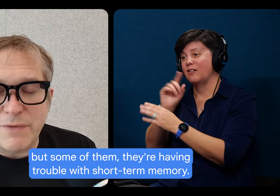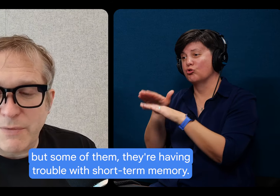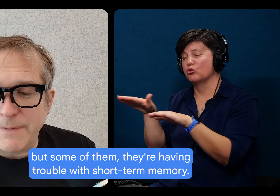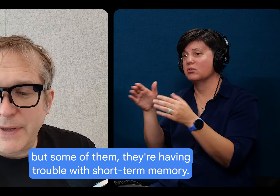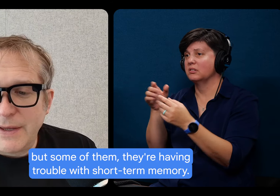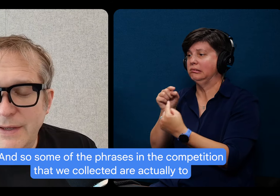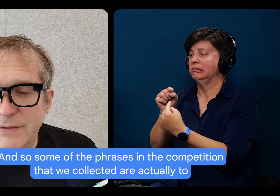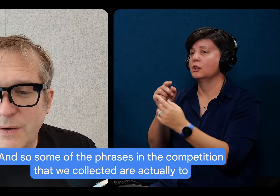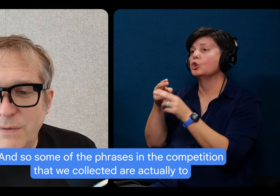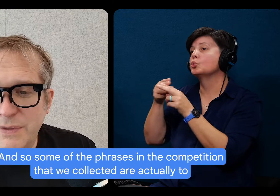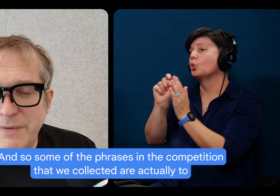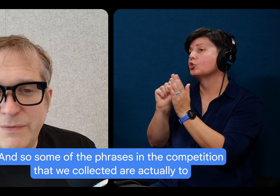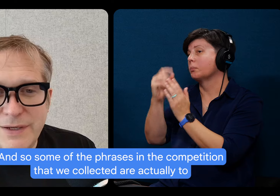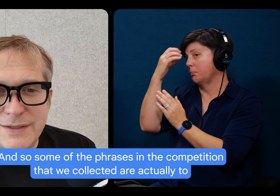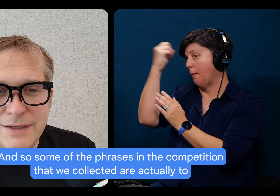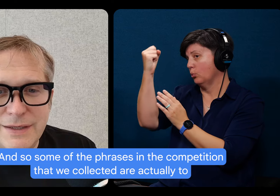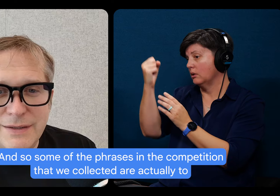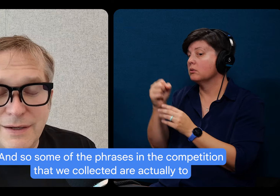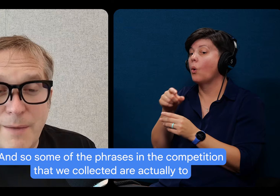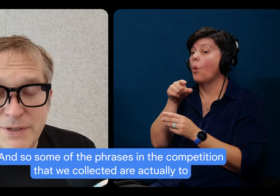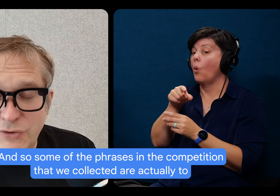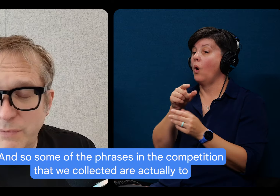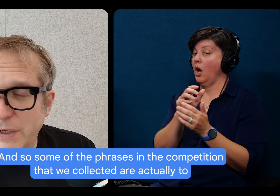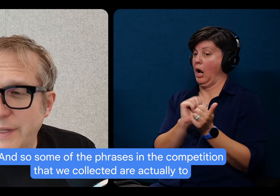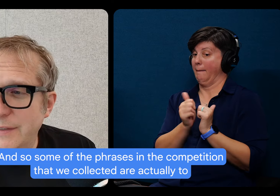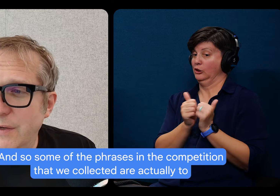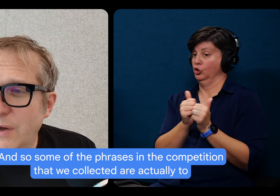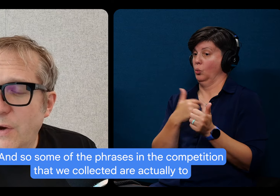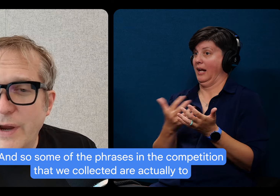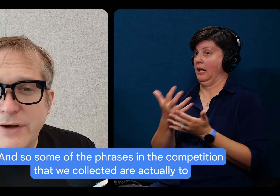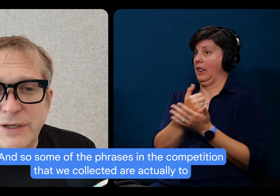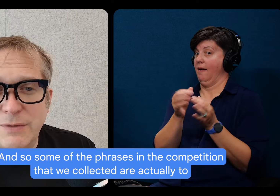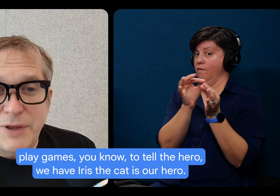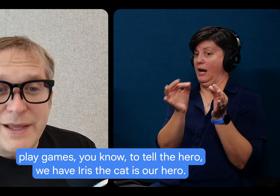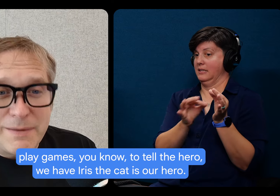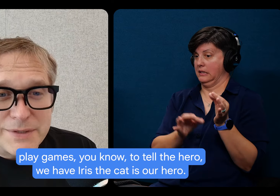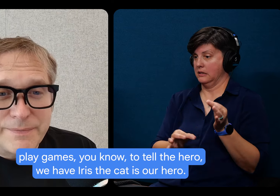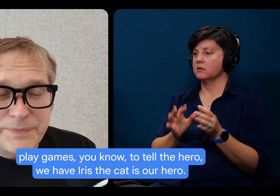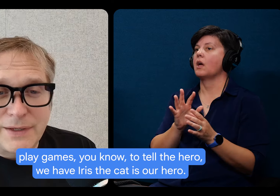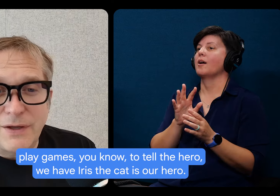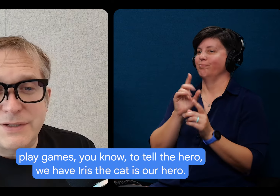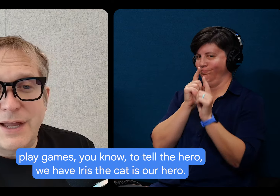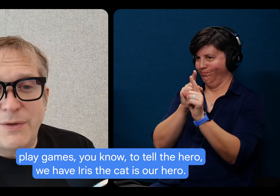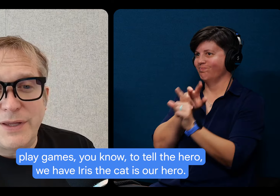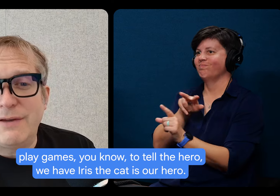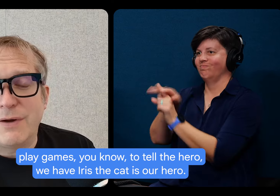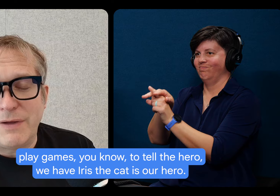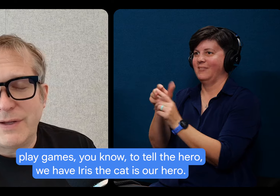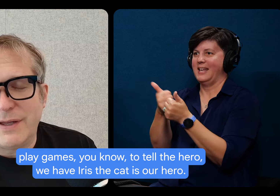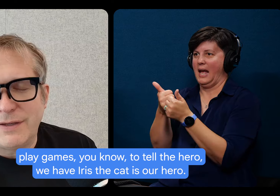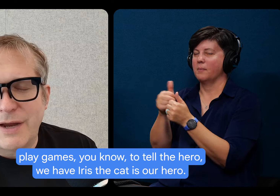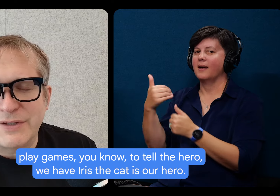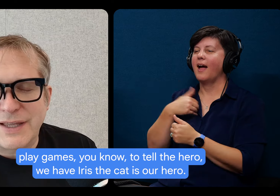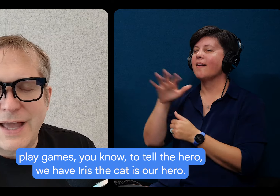short-term memory. And so some of the phrases in the competition that we collected are actually to play games, you know, to tell the hero,